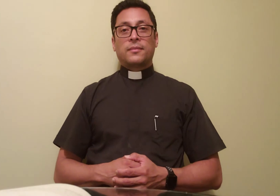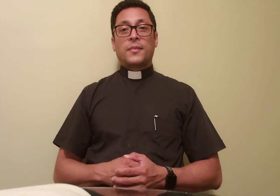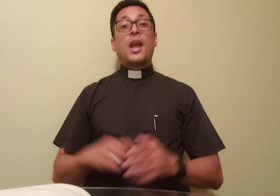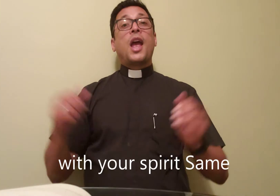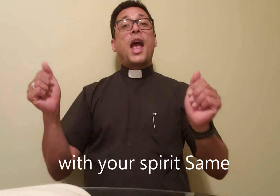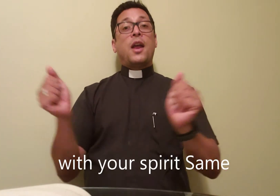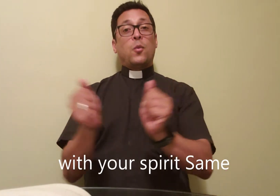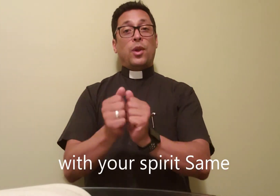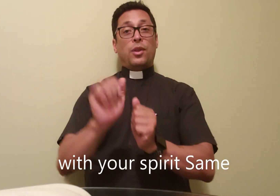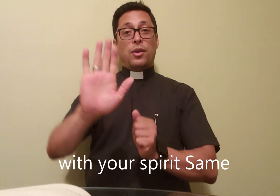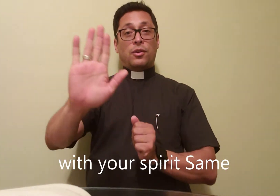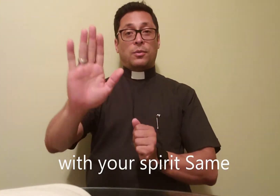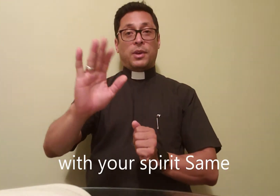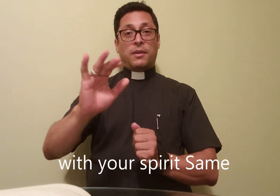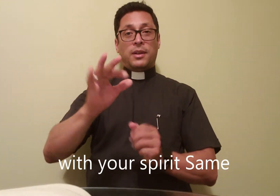And with your spirit.